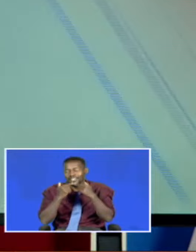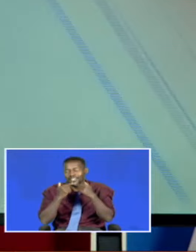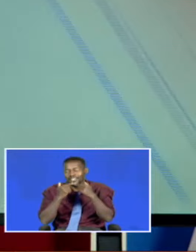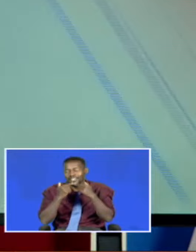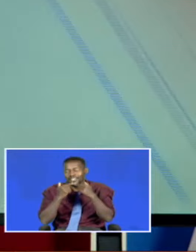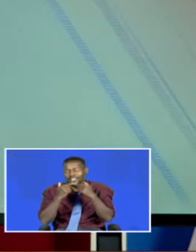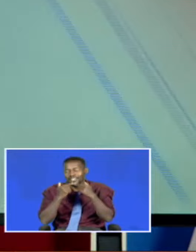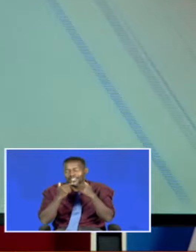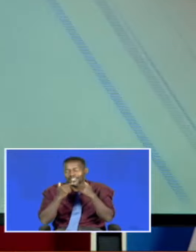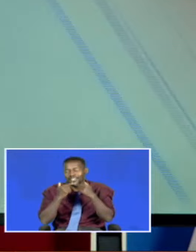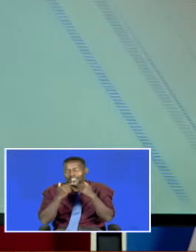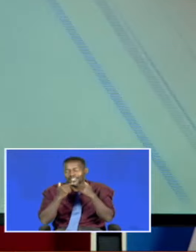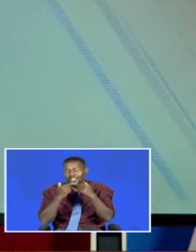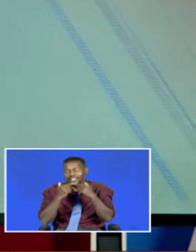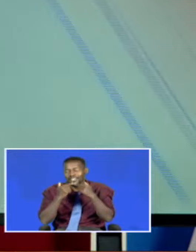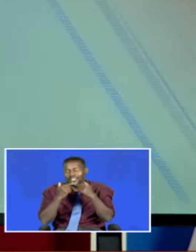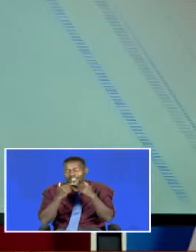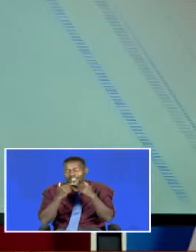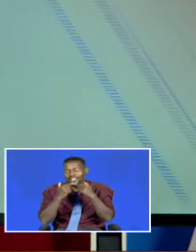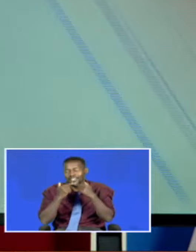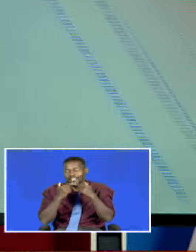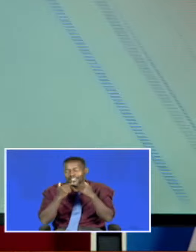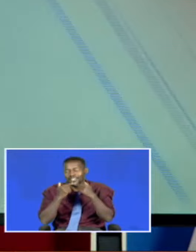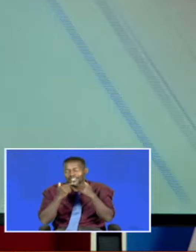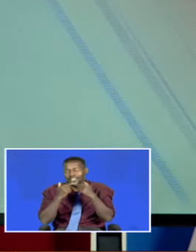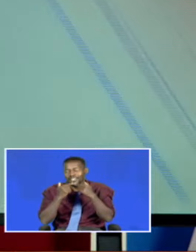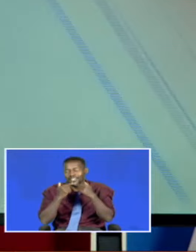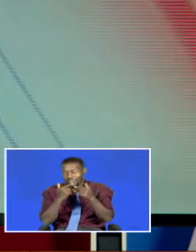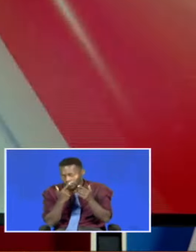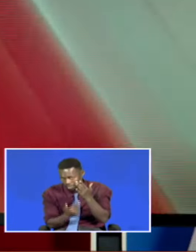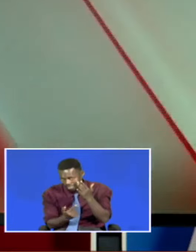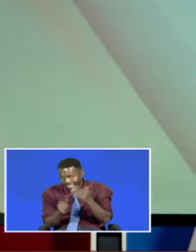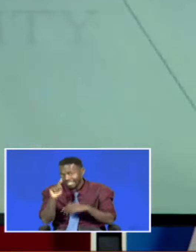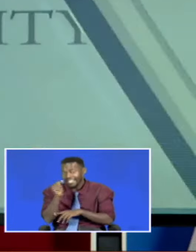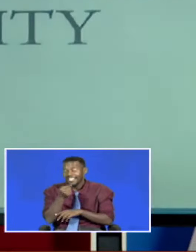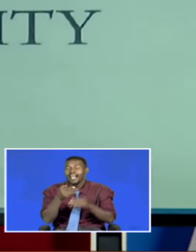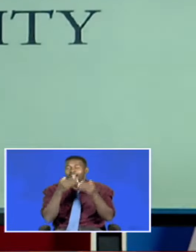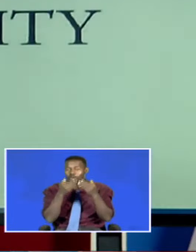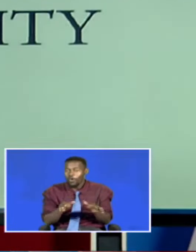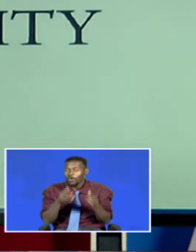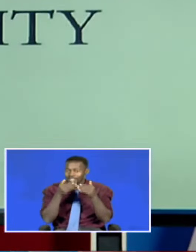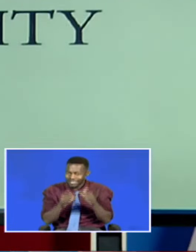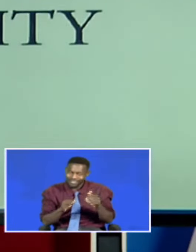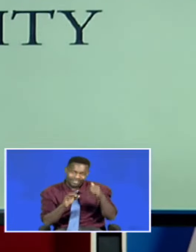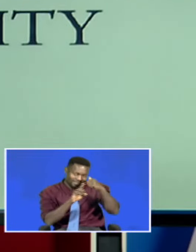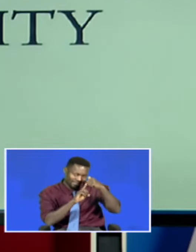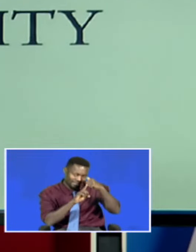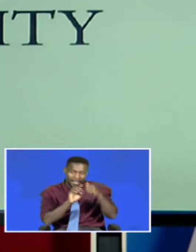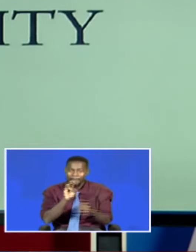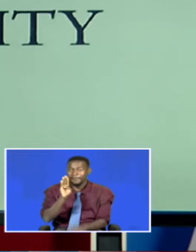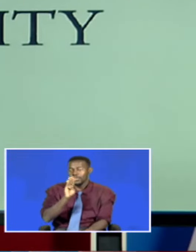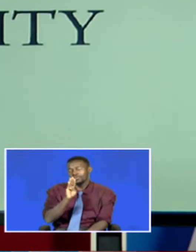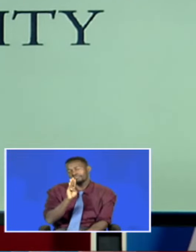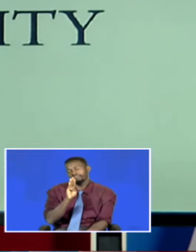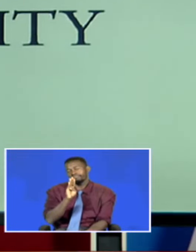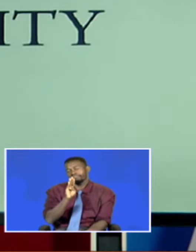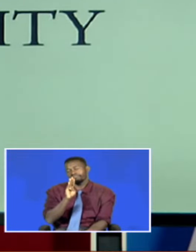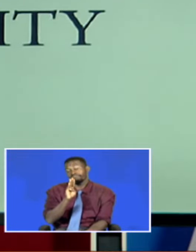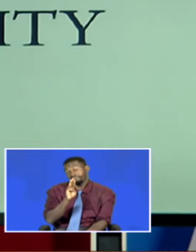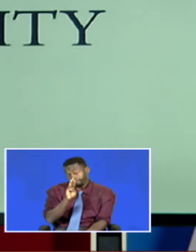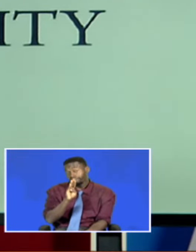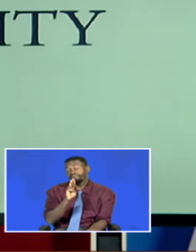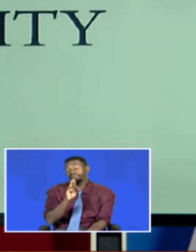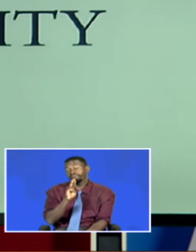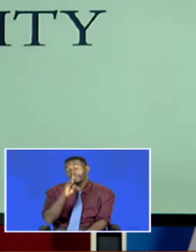The Kenya Revenue Authority says Kenya has lost in excess of 6 billion shillings following the ongoing anti-government